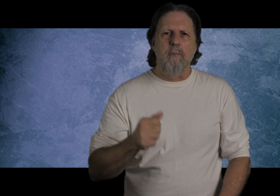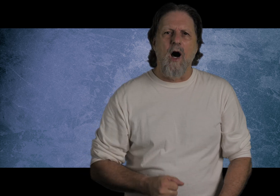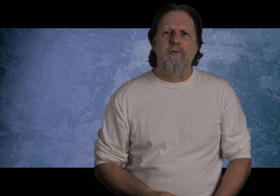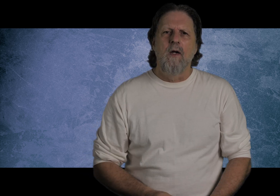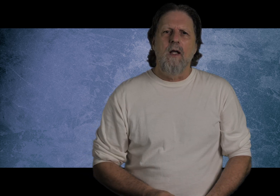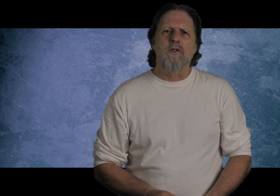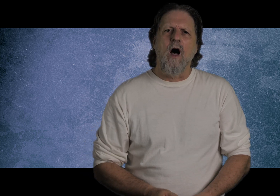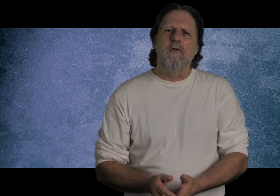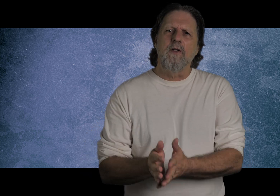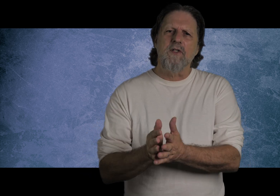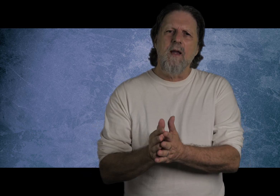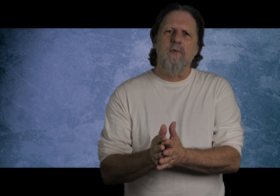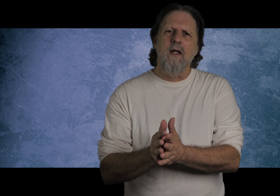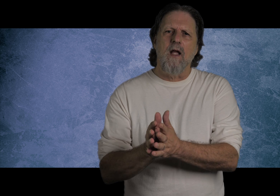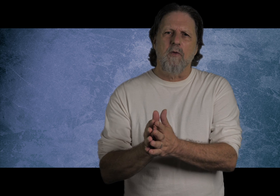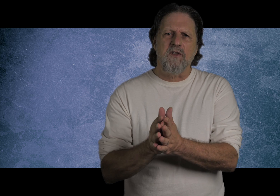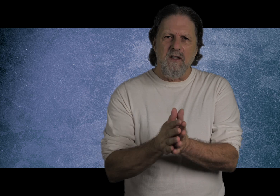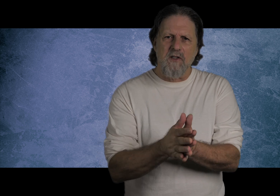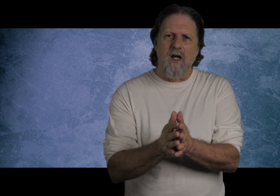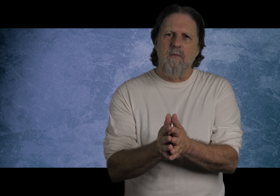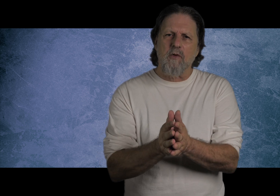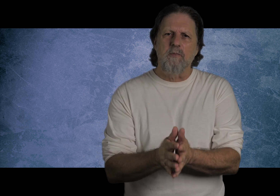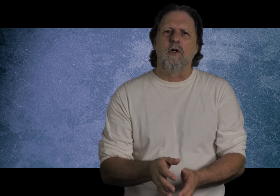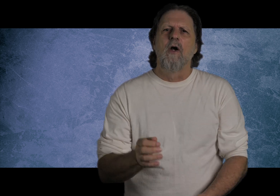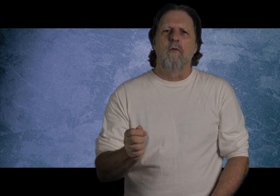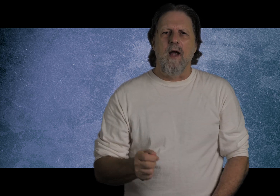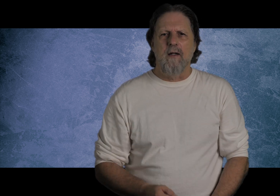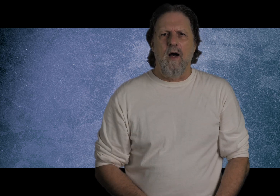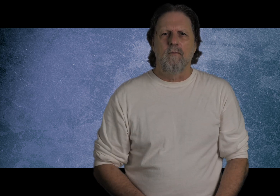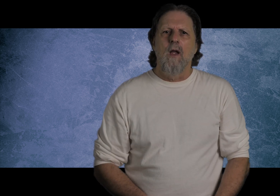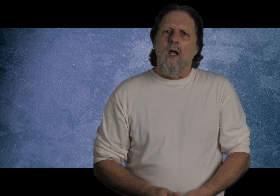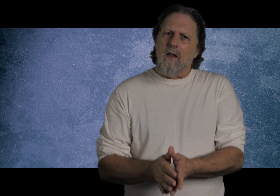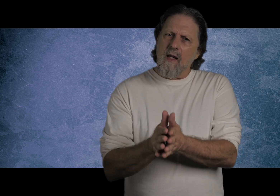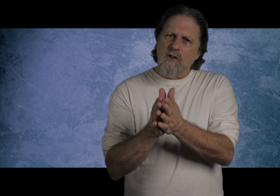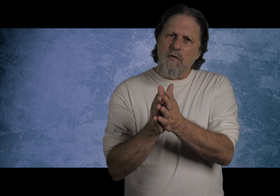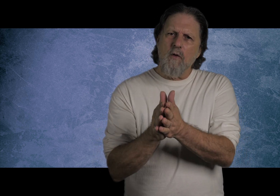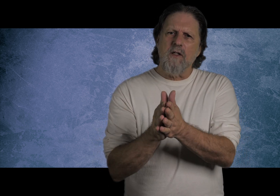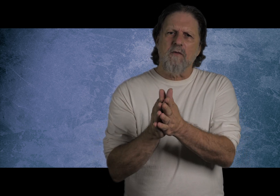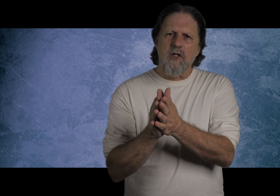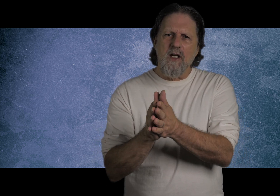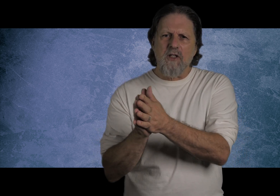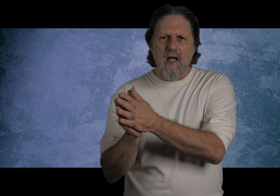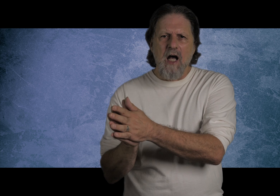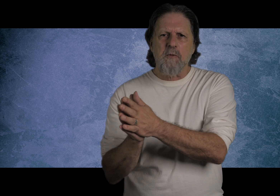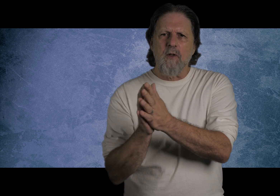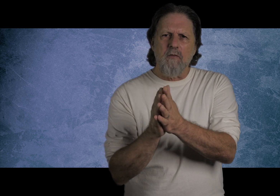Ripoff, is offering the same thing and twisting the same Scripture right now. These phonies have changed the gospel of